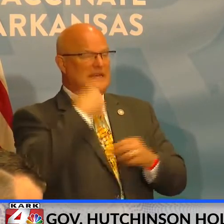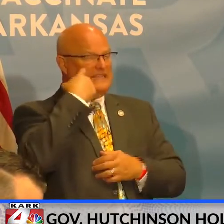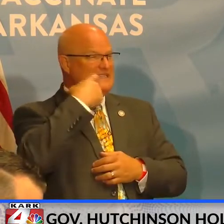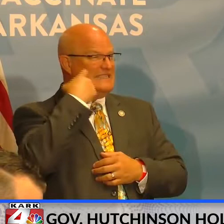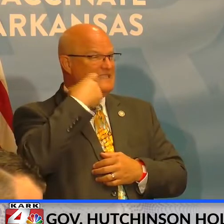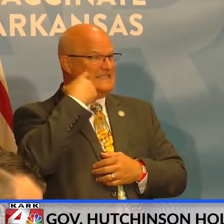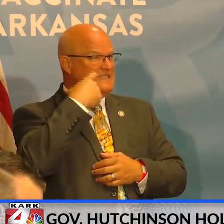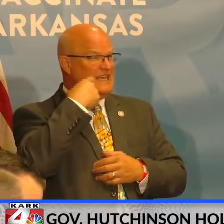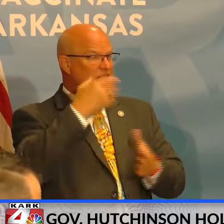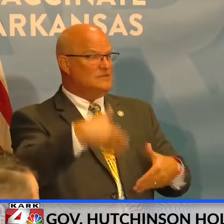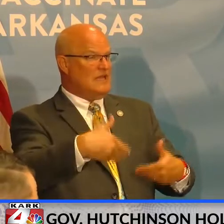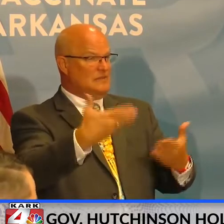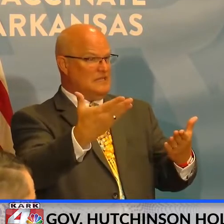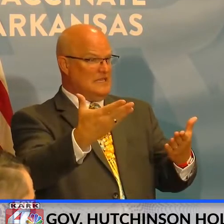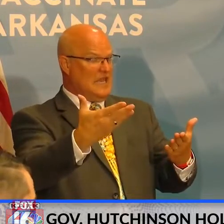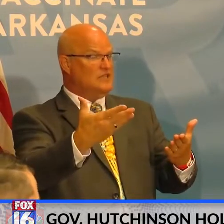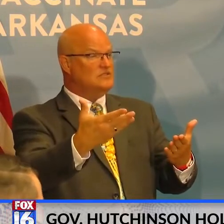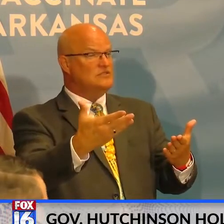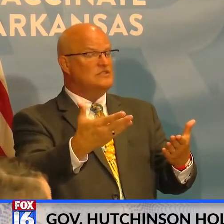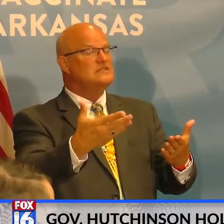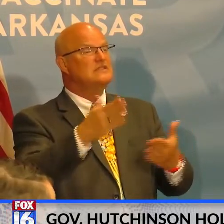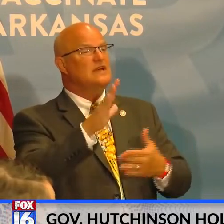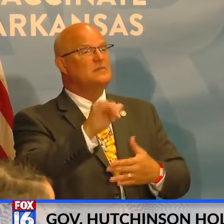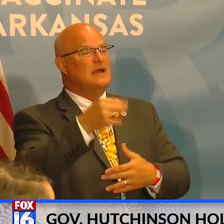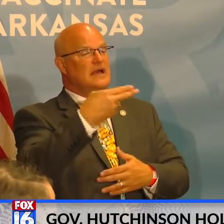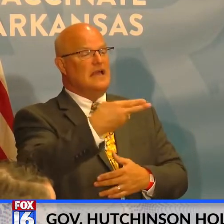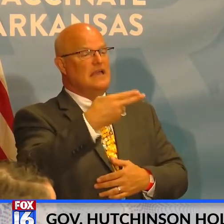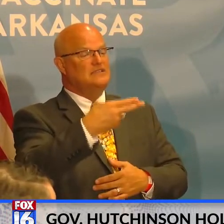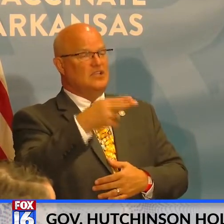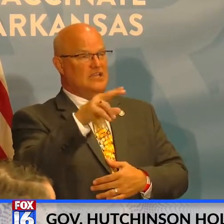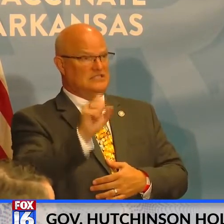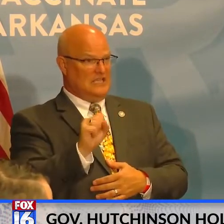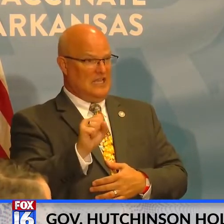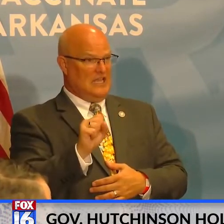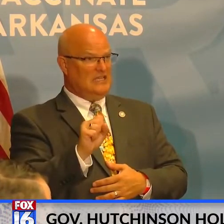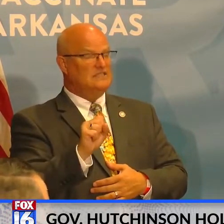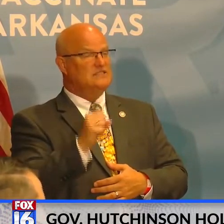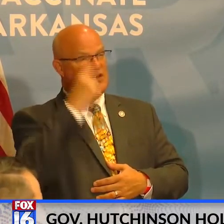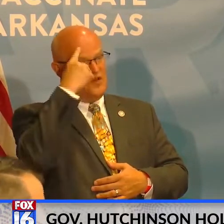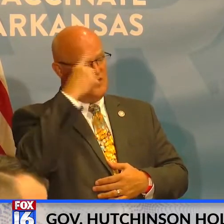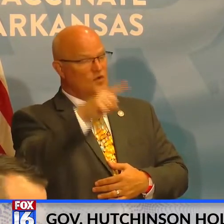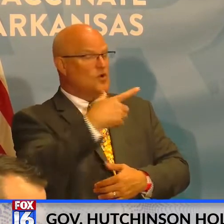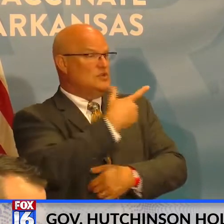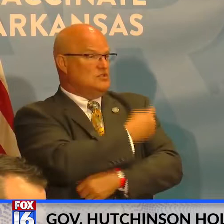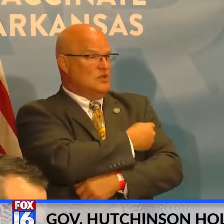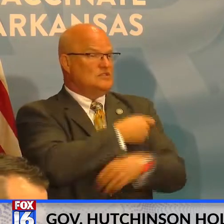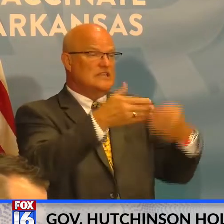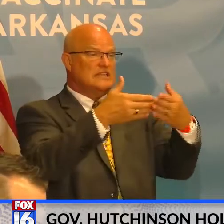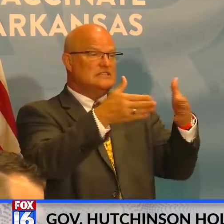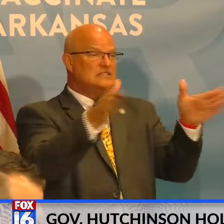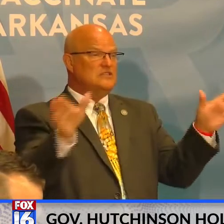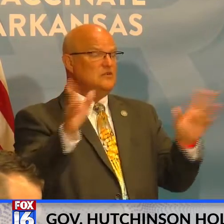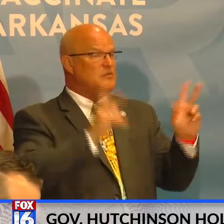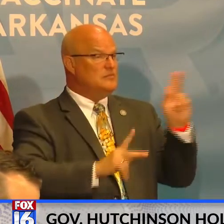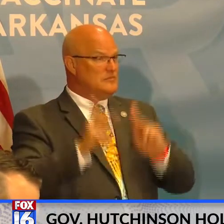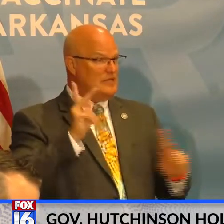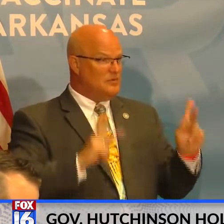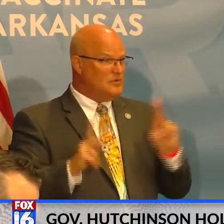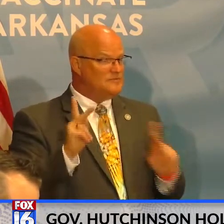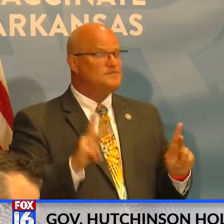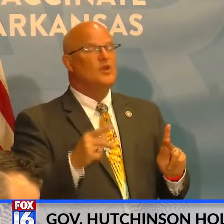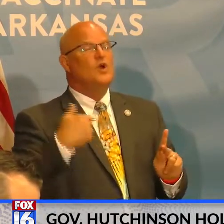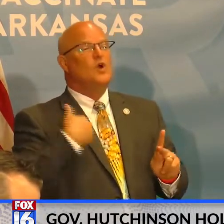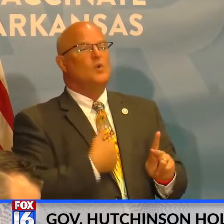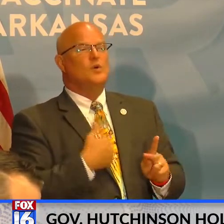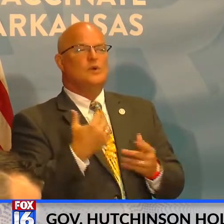recommendation by HHS for booster doses in the general population, we